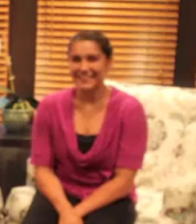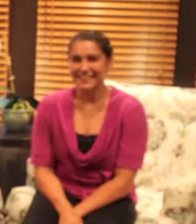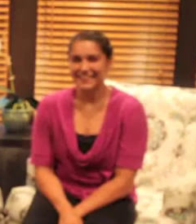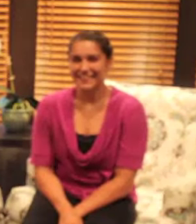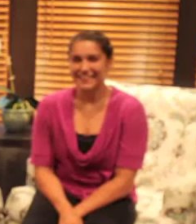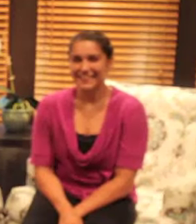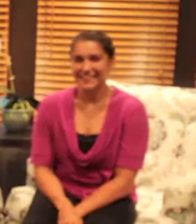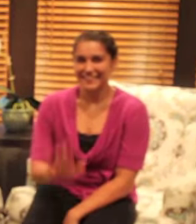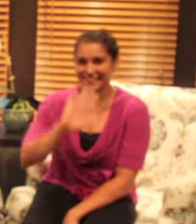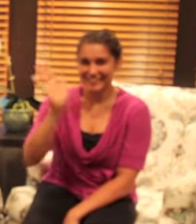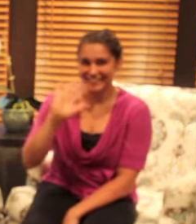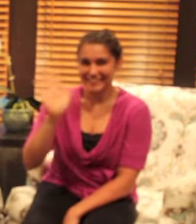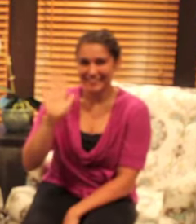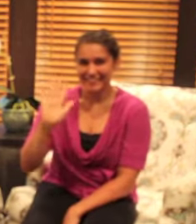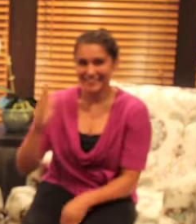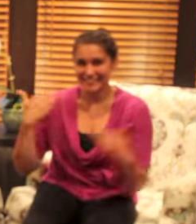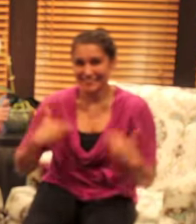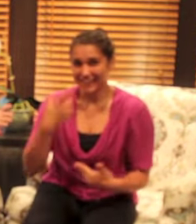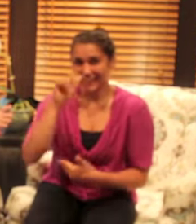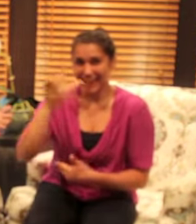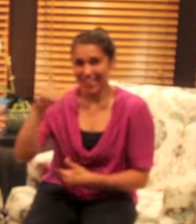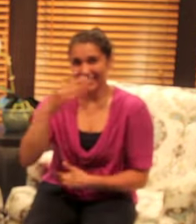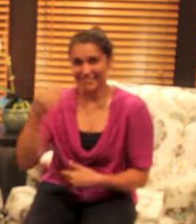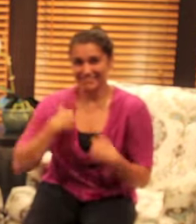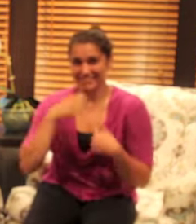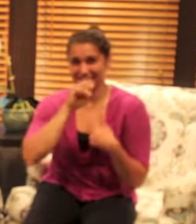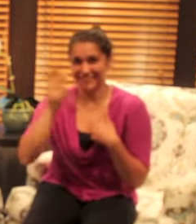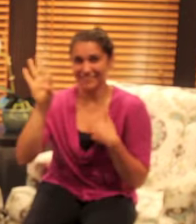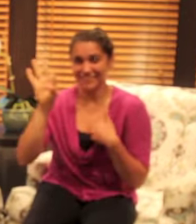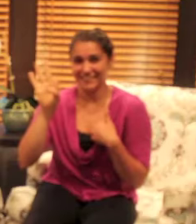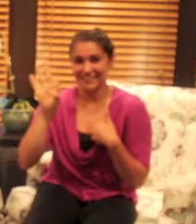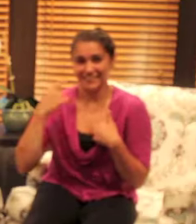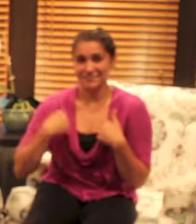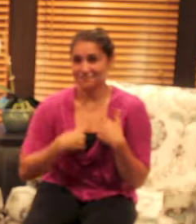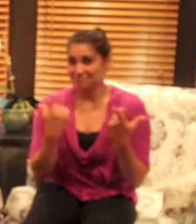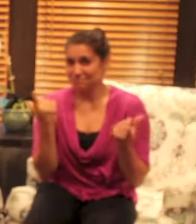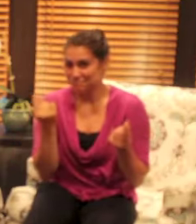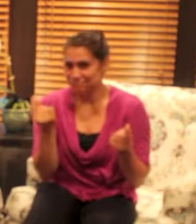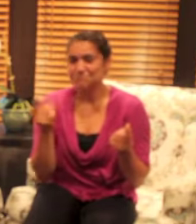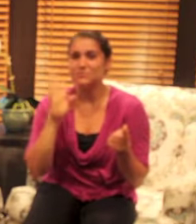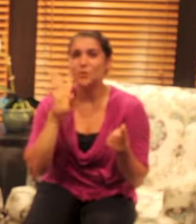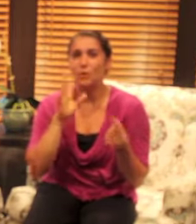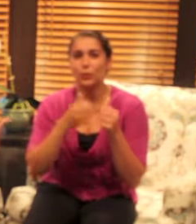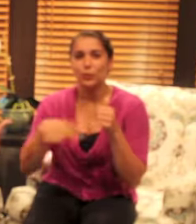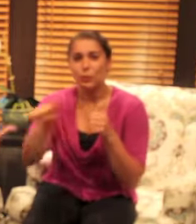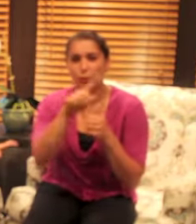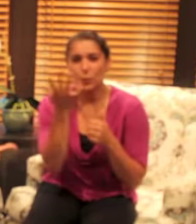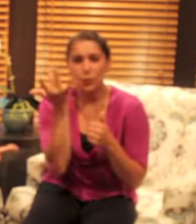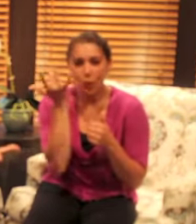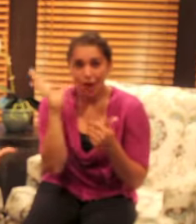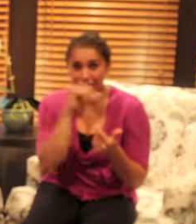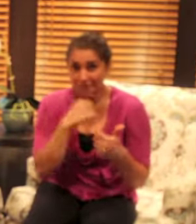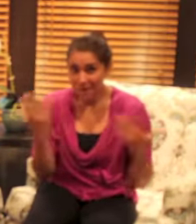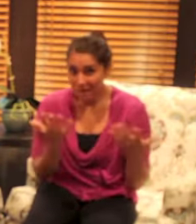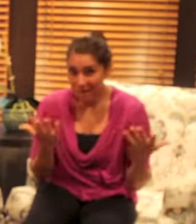hi everybody it's me Gail and Stephanie and we are going to talk to you today because guess